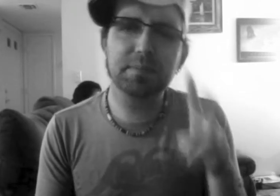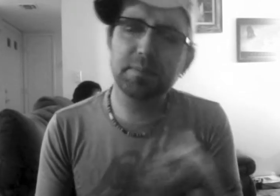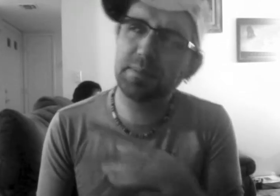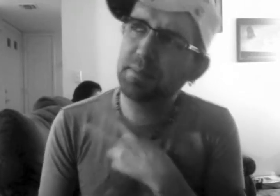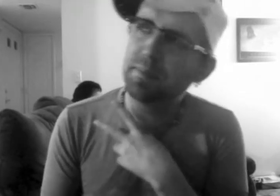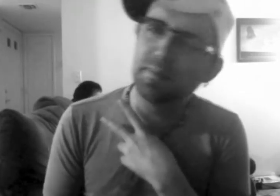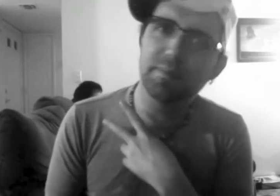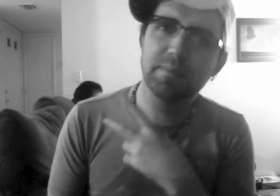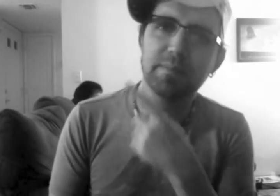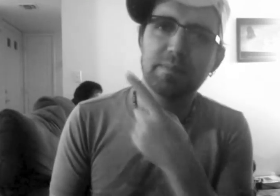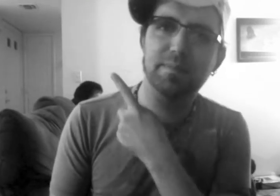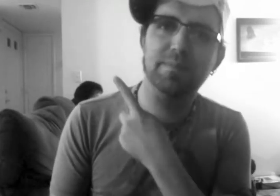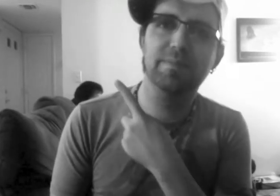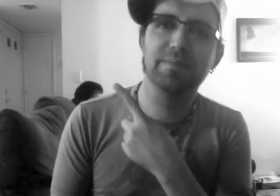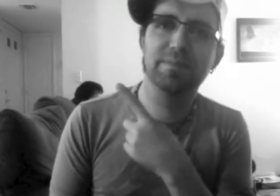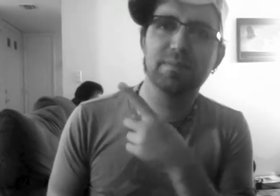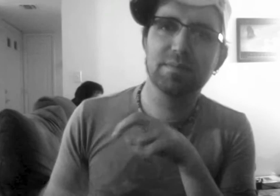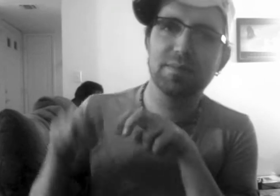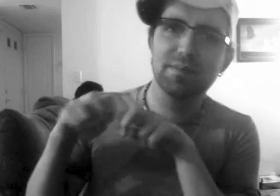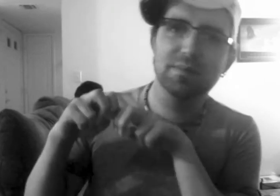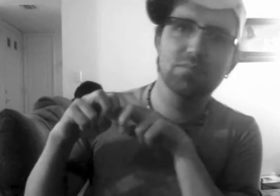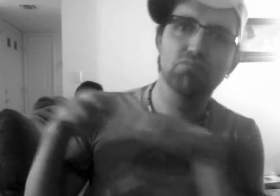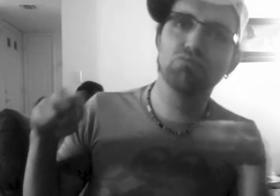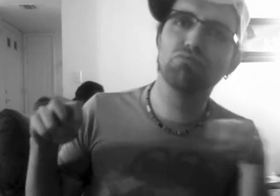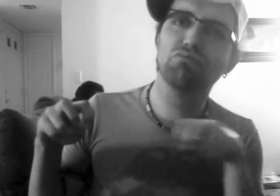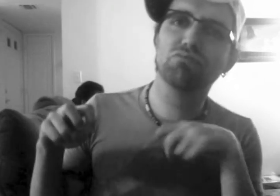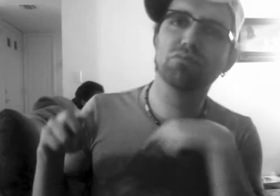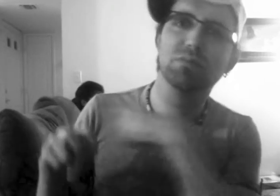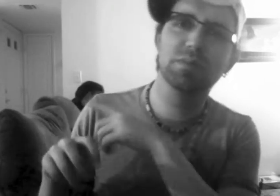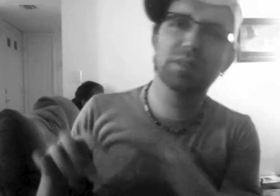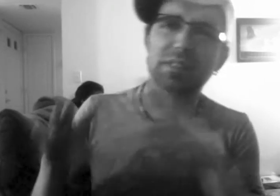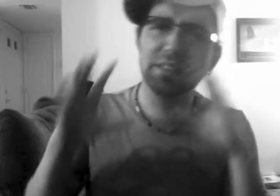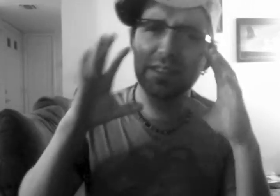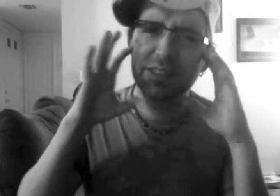And select Leonard Maltin picks. Right now, two of the showtime.